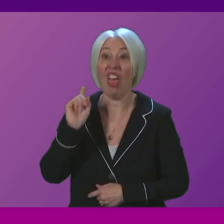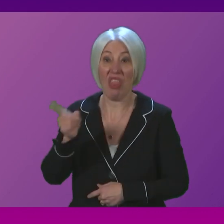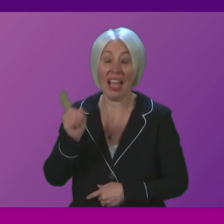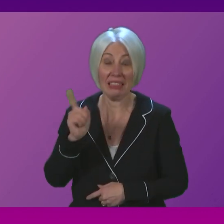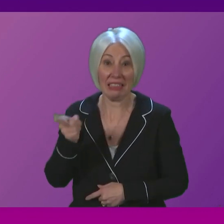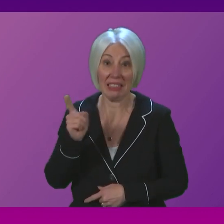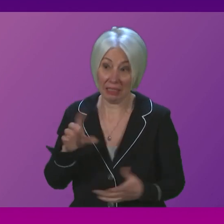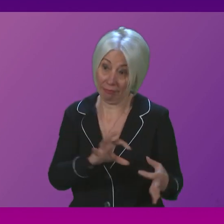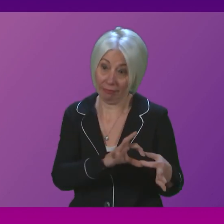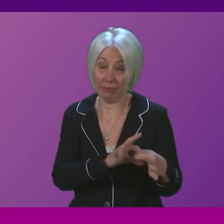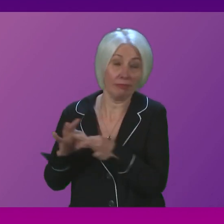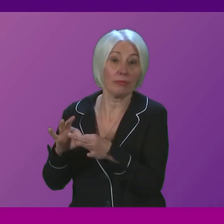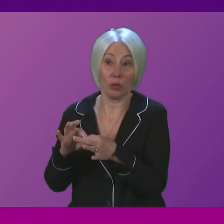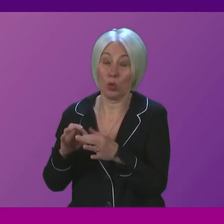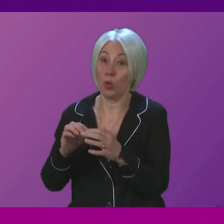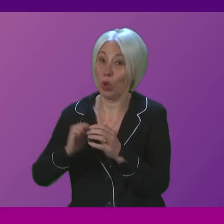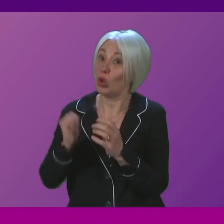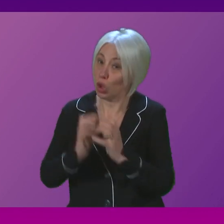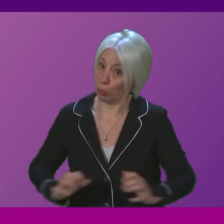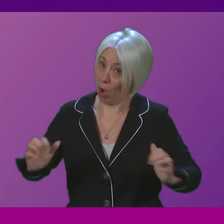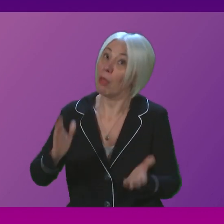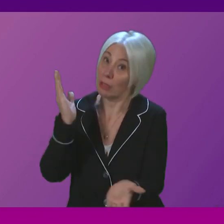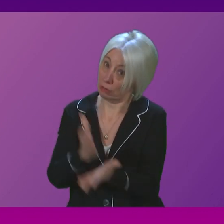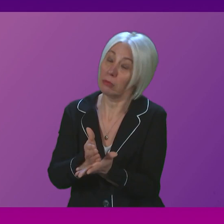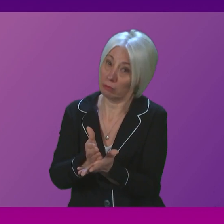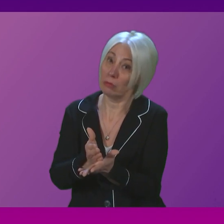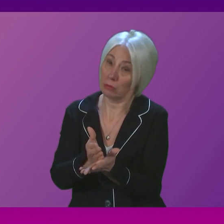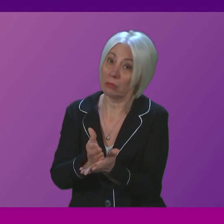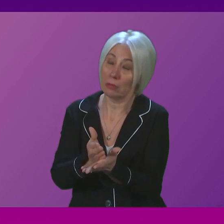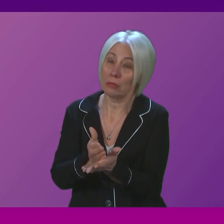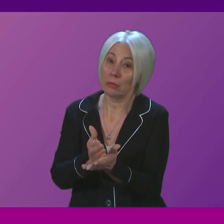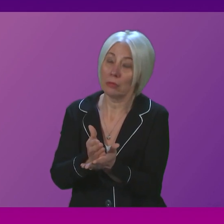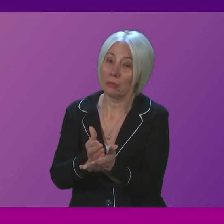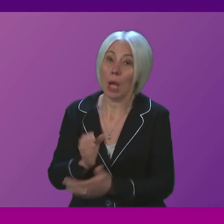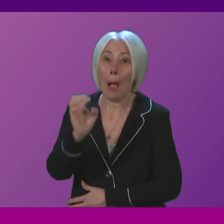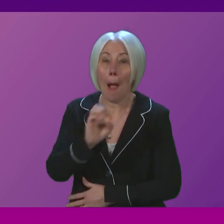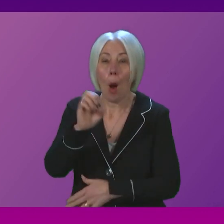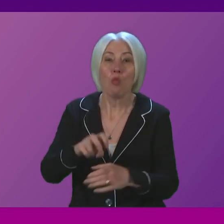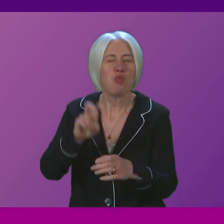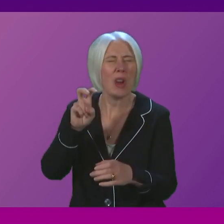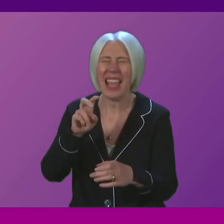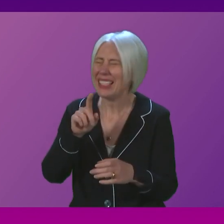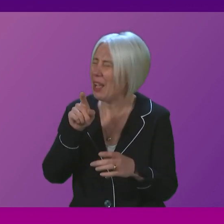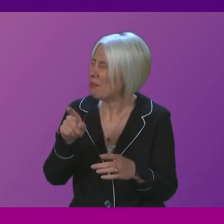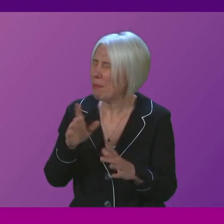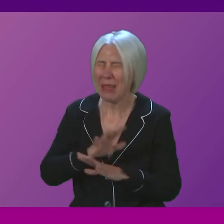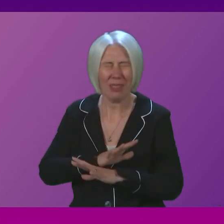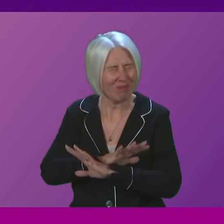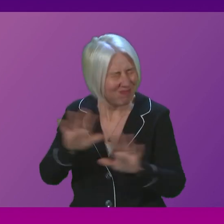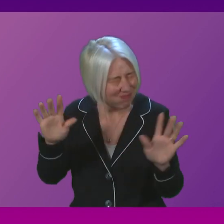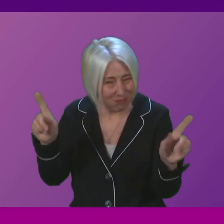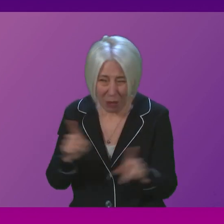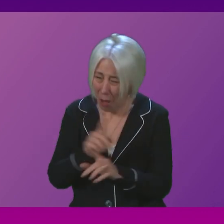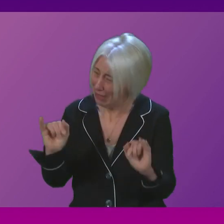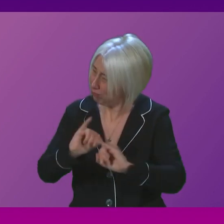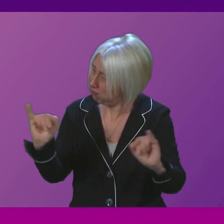awful lot to do with the Scottish Parliament. Brexit has been an unmitigated disaster